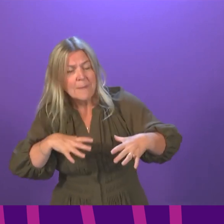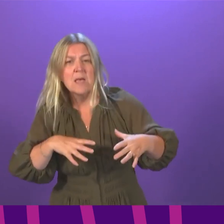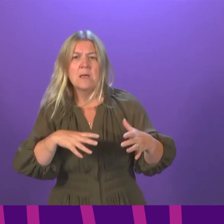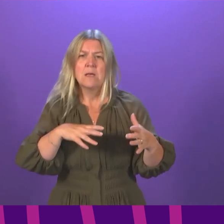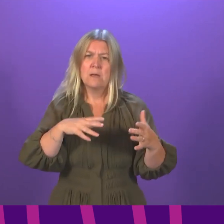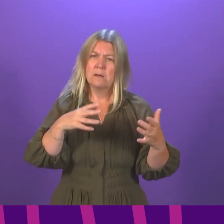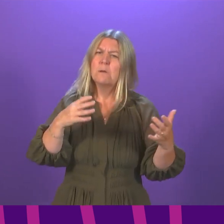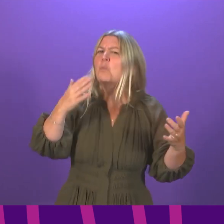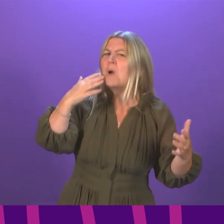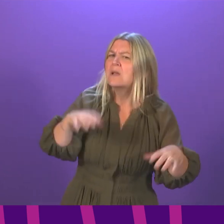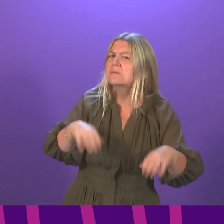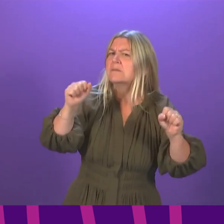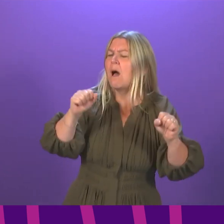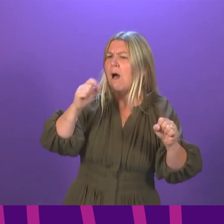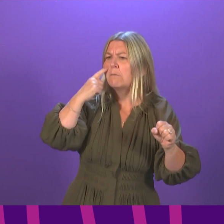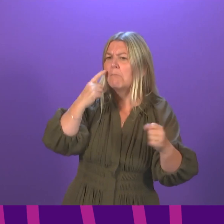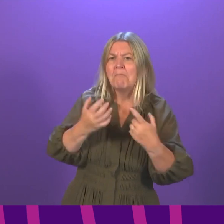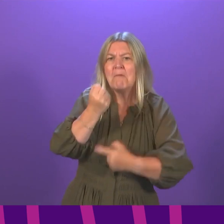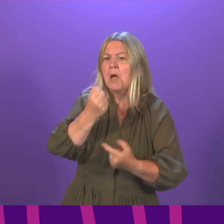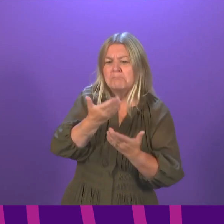remit and chairperson announced?